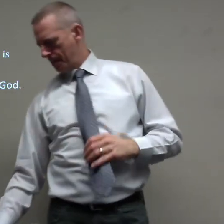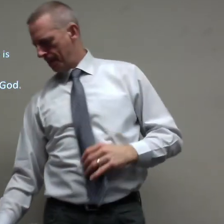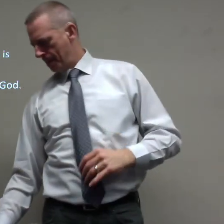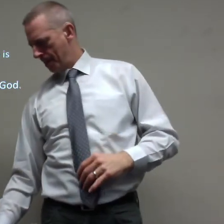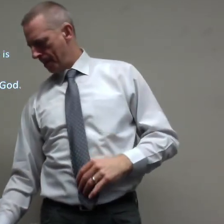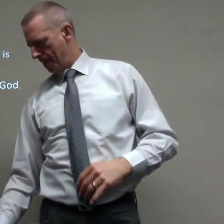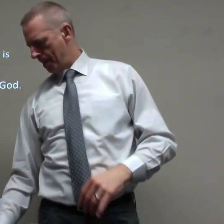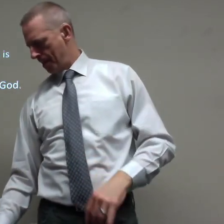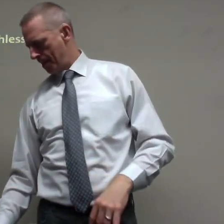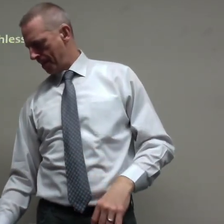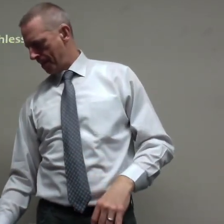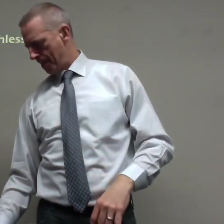it's impossible